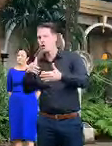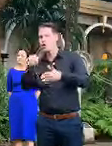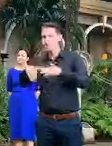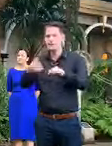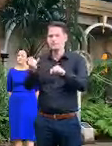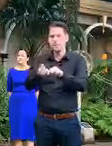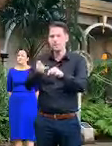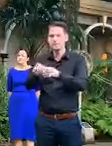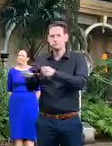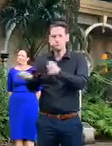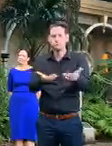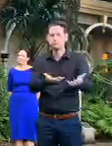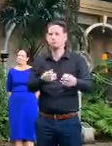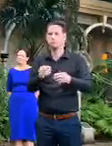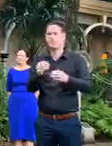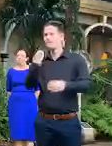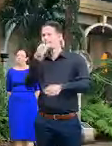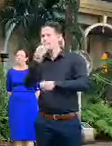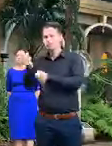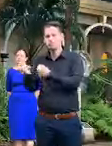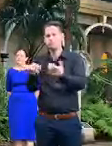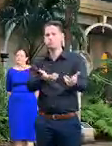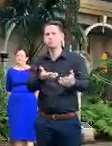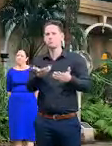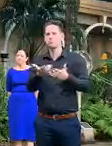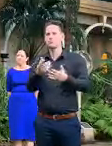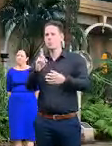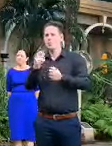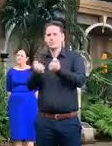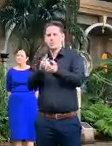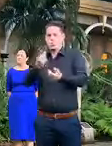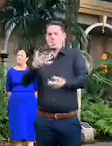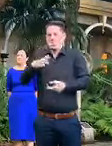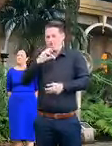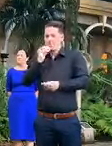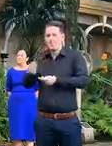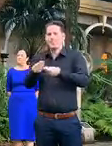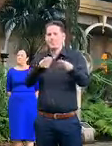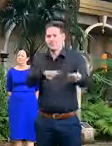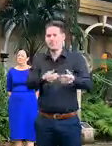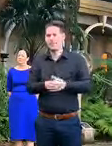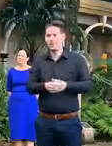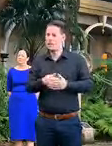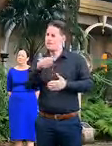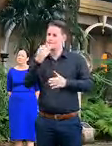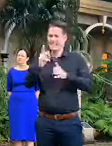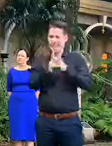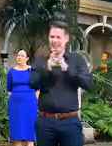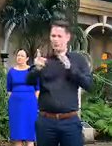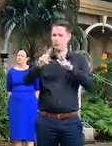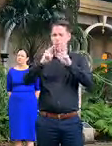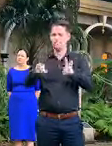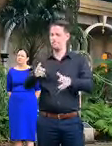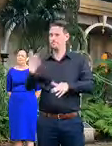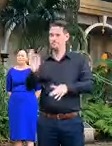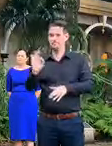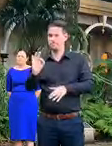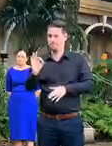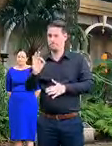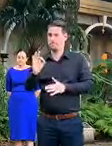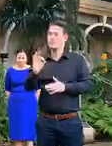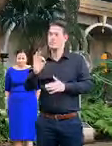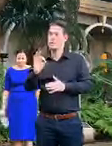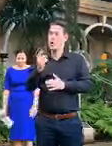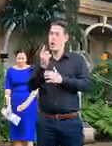supplies, any food you need, any support you need. You are not to come out of your home unless